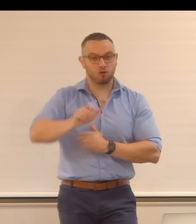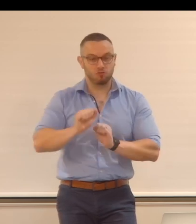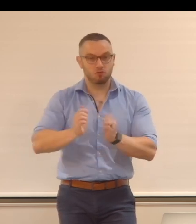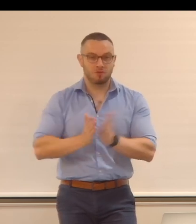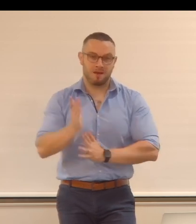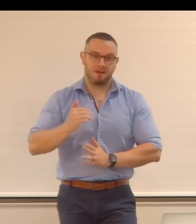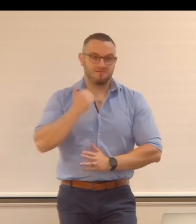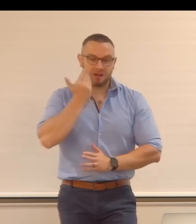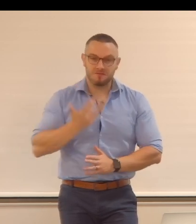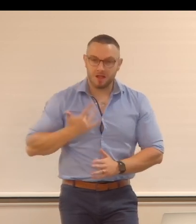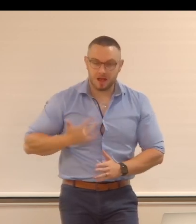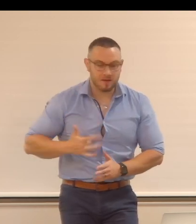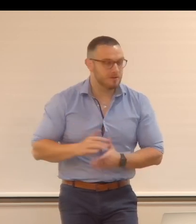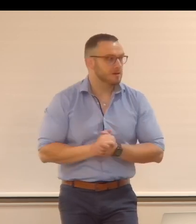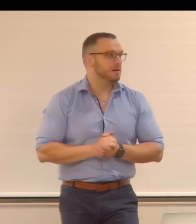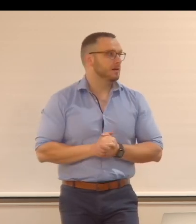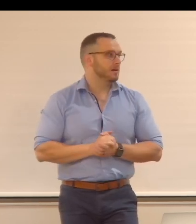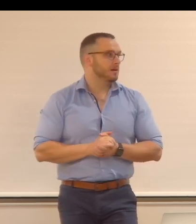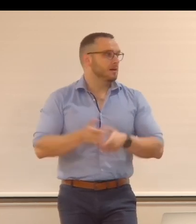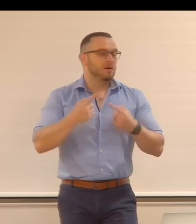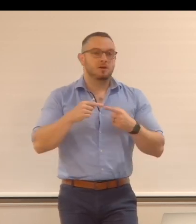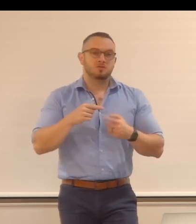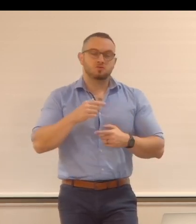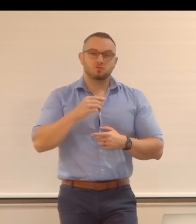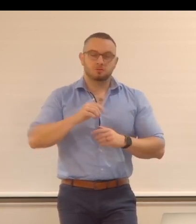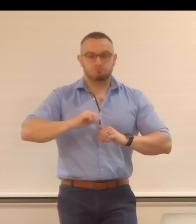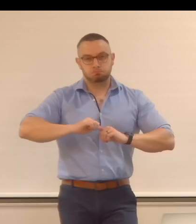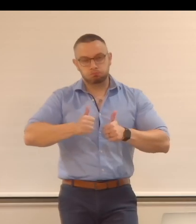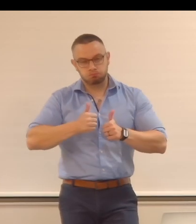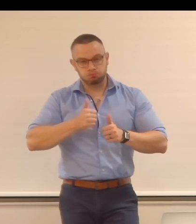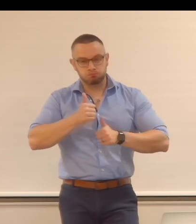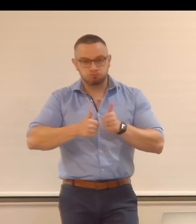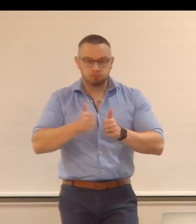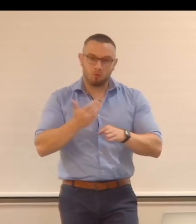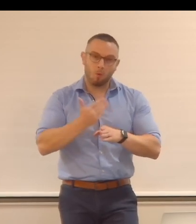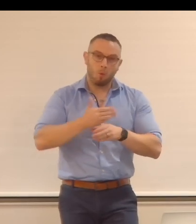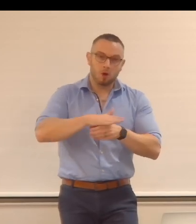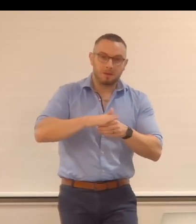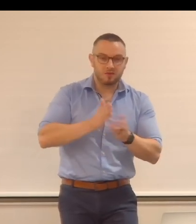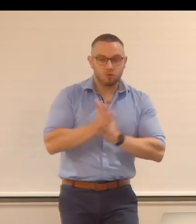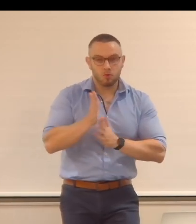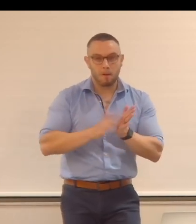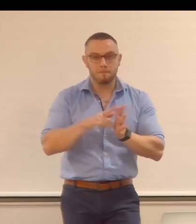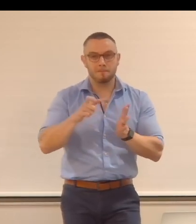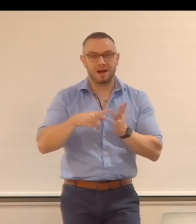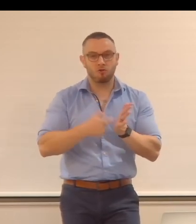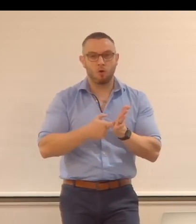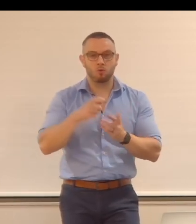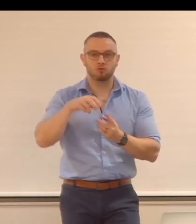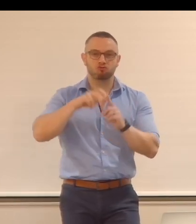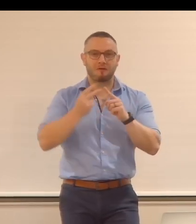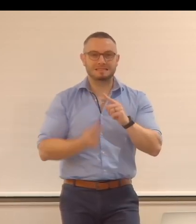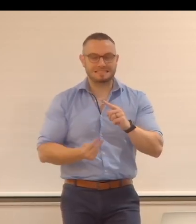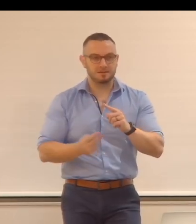How about optimizing a workspace in microgravity? Or